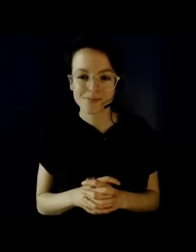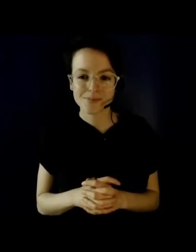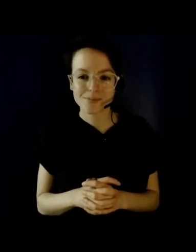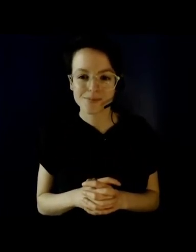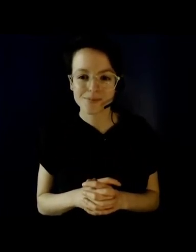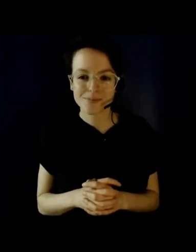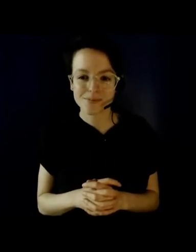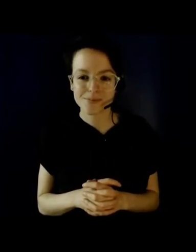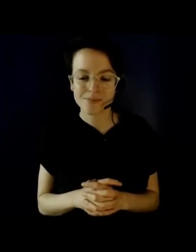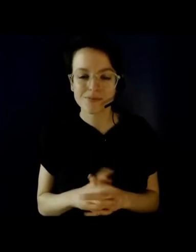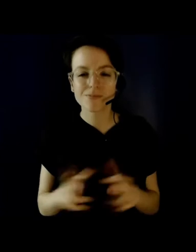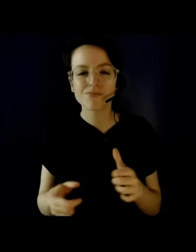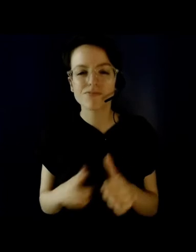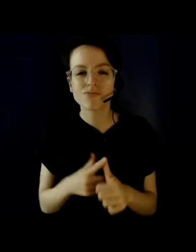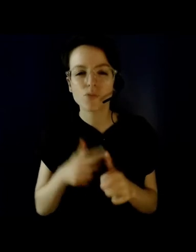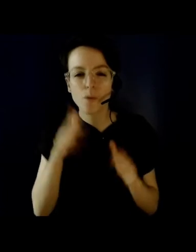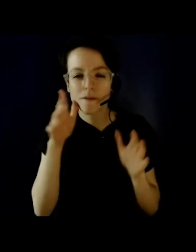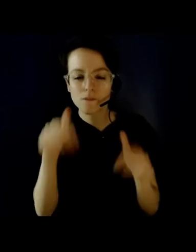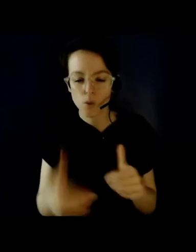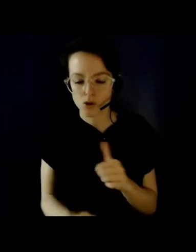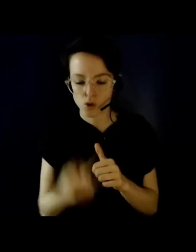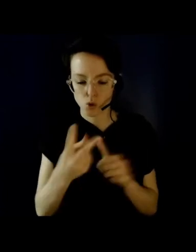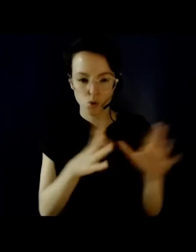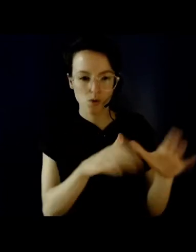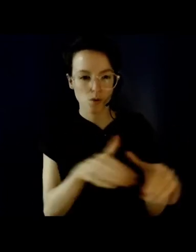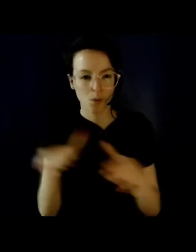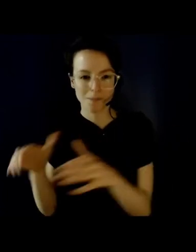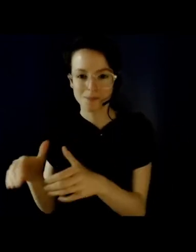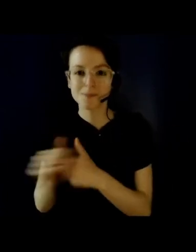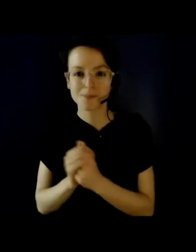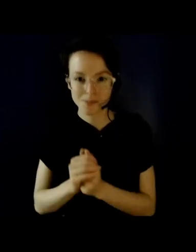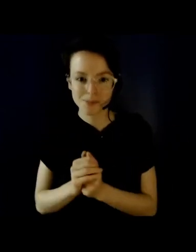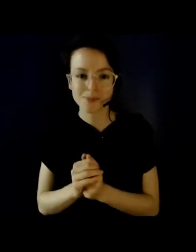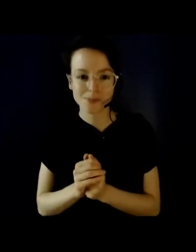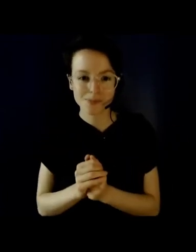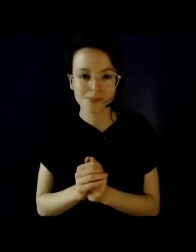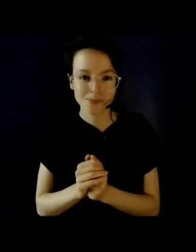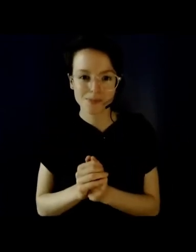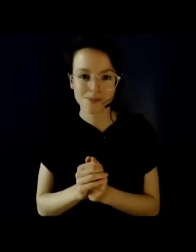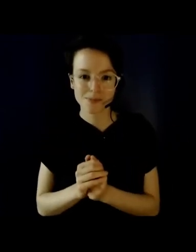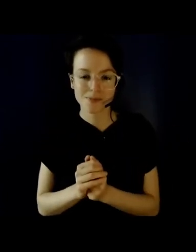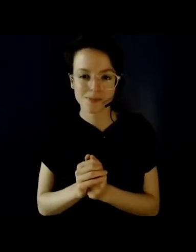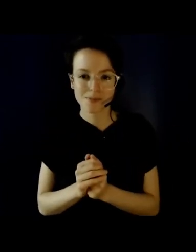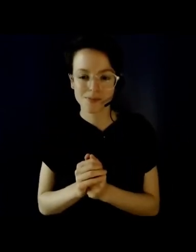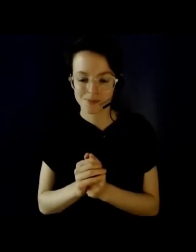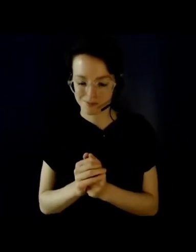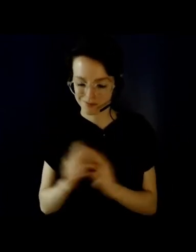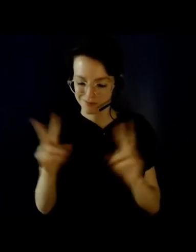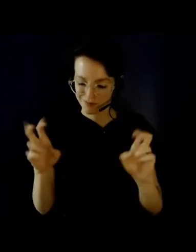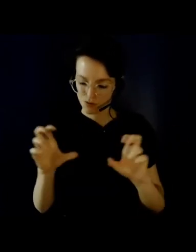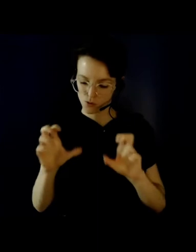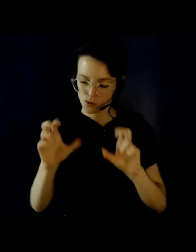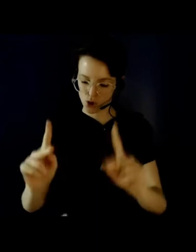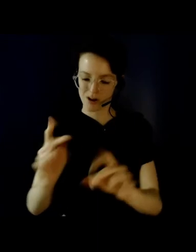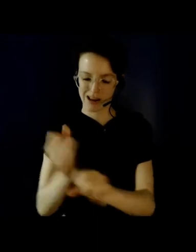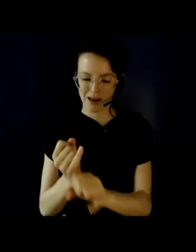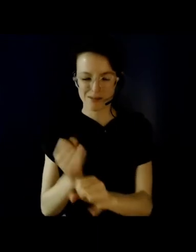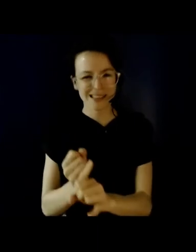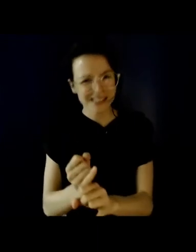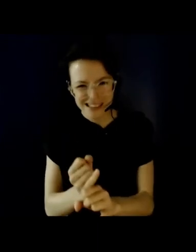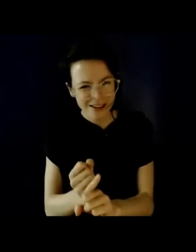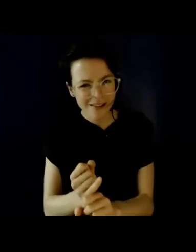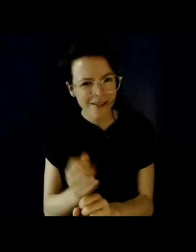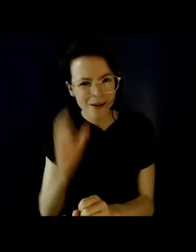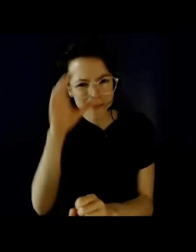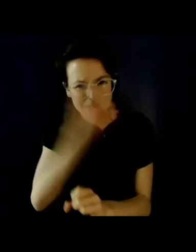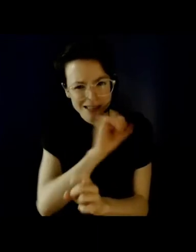focusing on two groups specifically, when I say that the return to campus misses the point entirely, and the return to